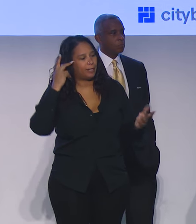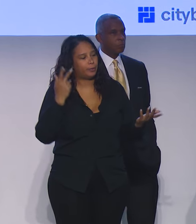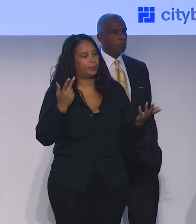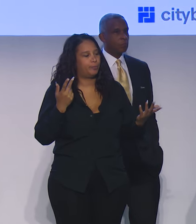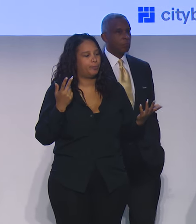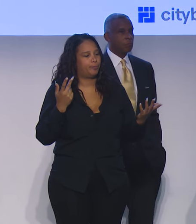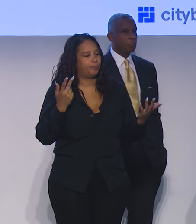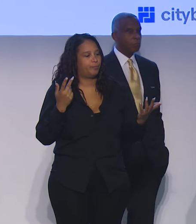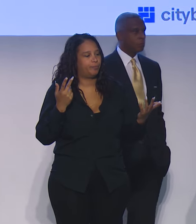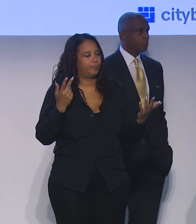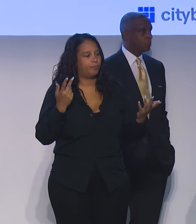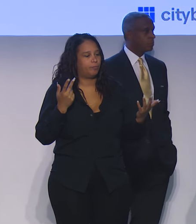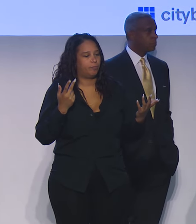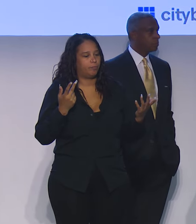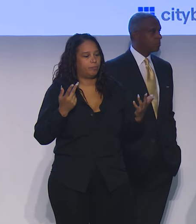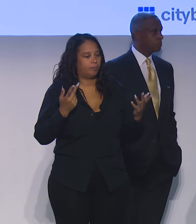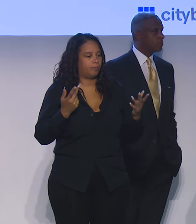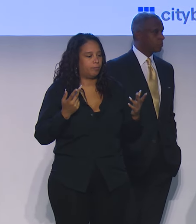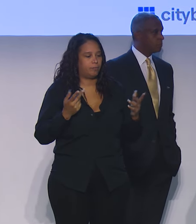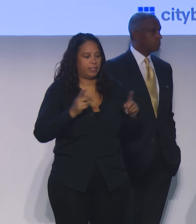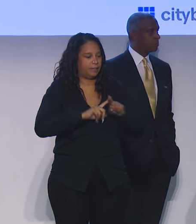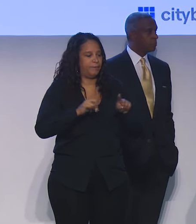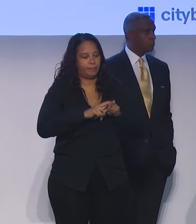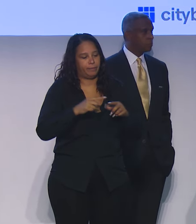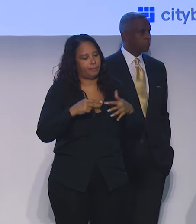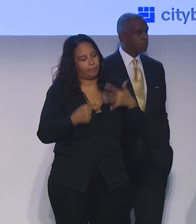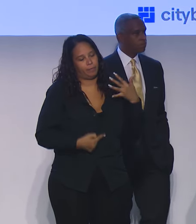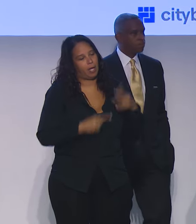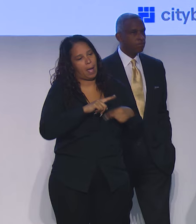counterweight to some of the stuff that's happened in and around healthcare.